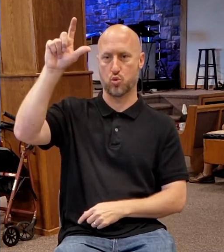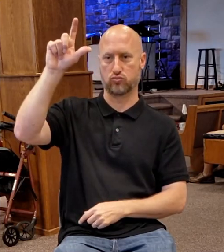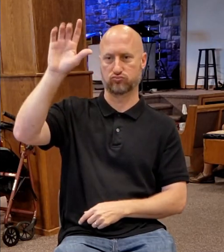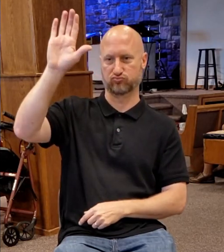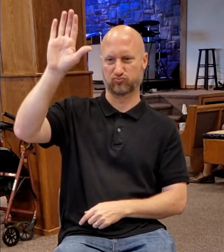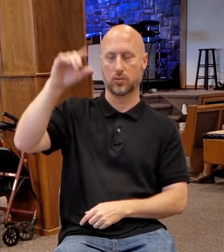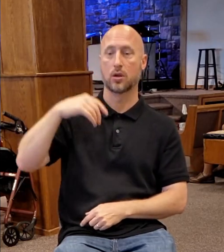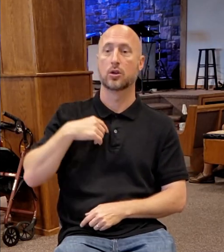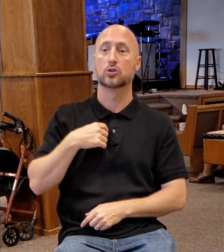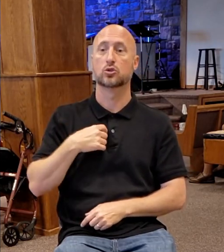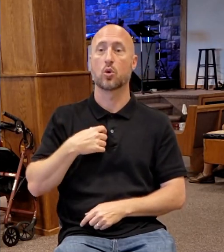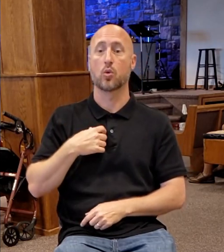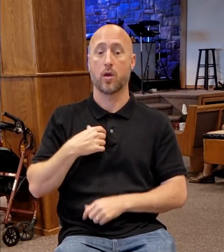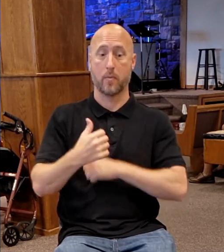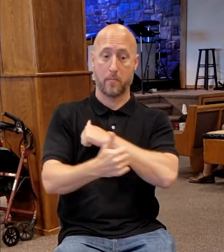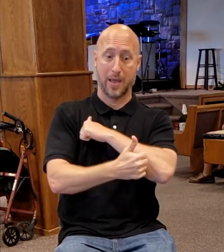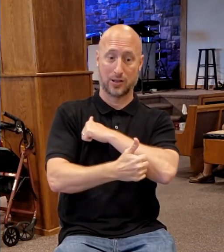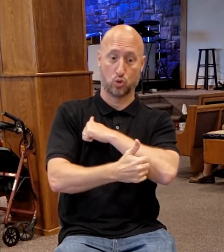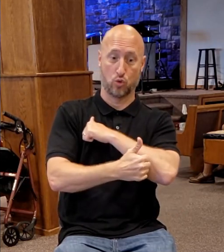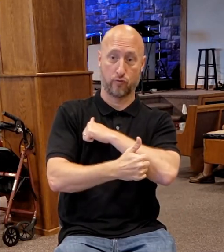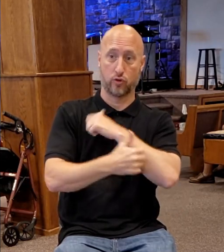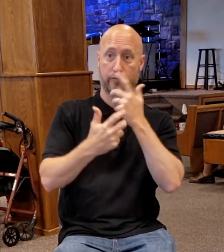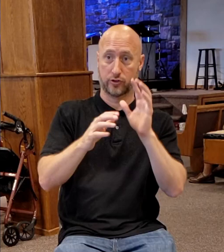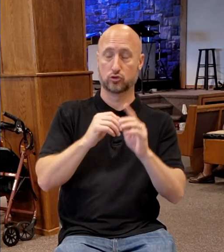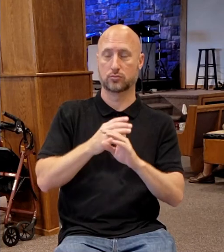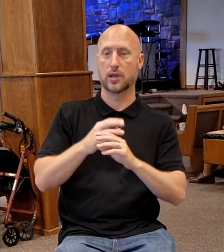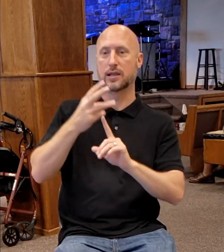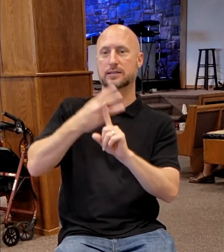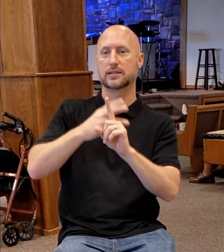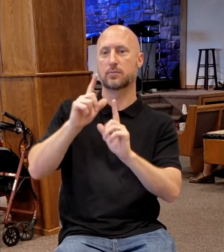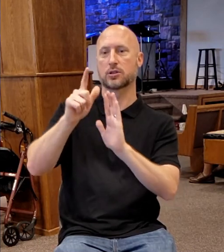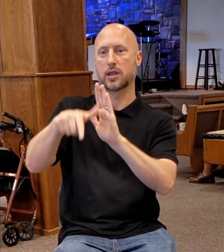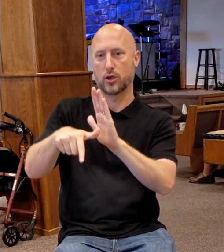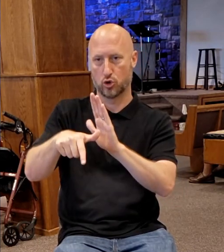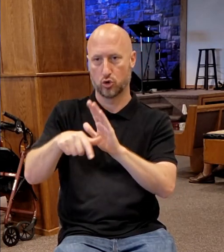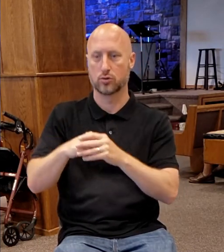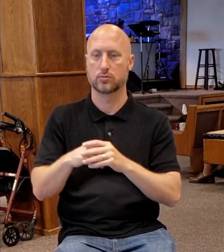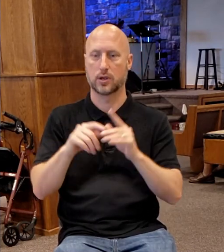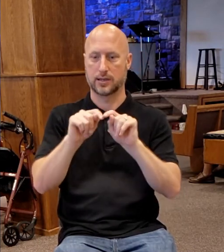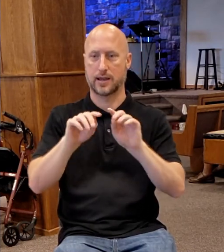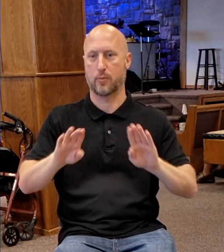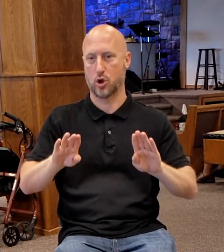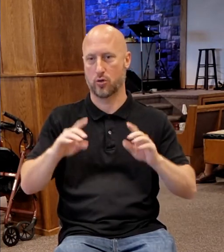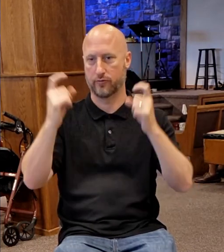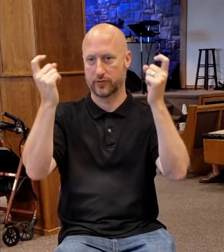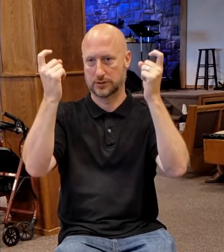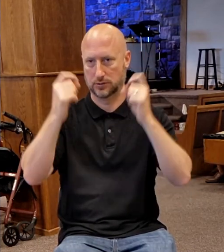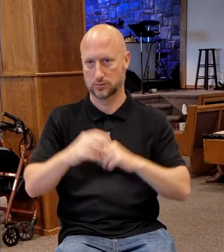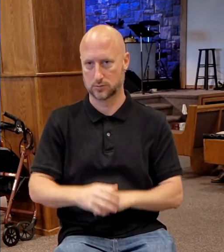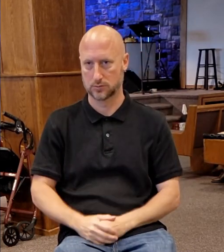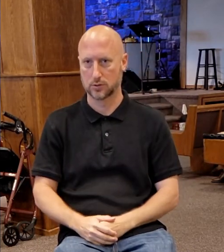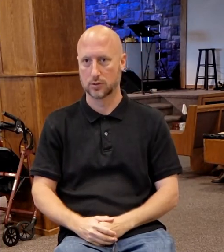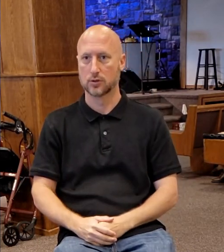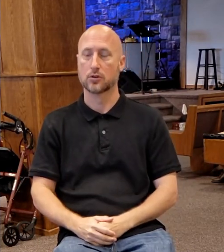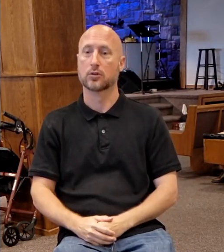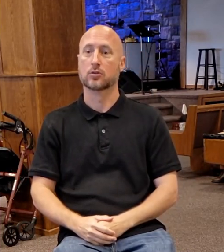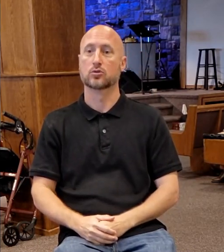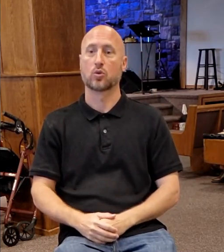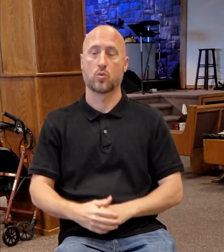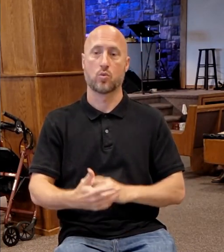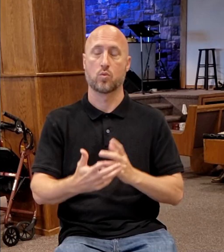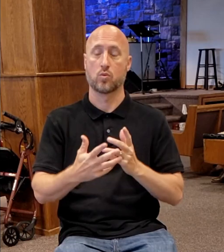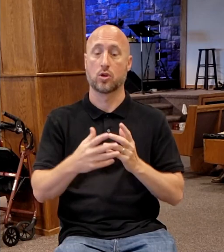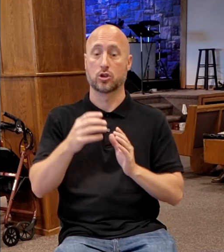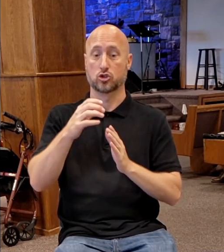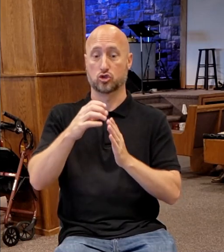the Passover. In fact, the rabbis said Tabernacles was equal distance between the Passovers. And